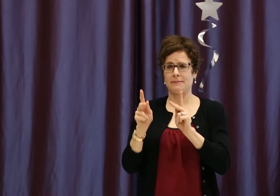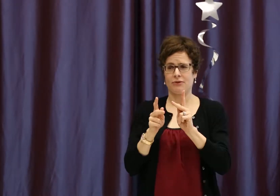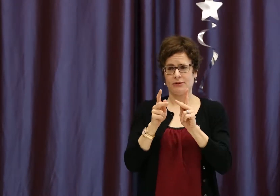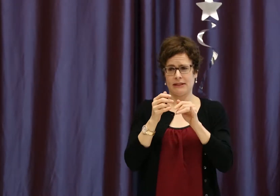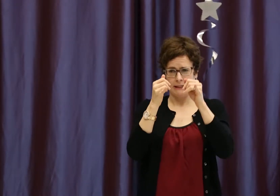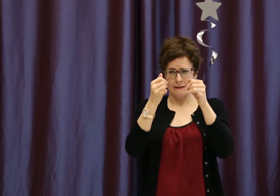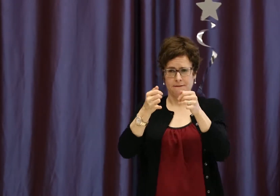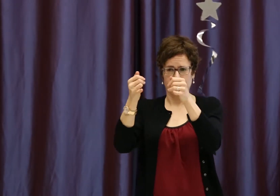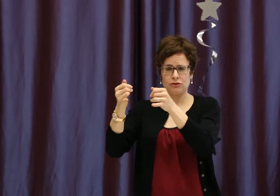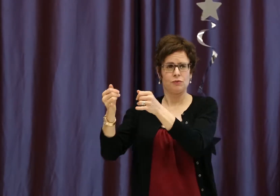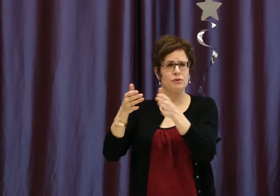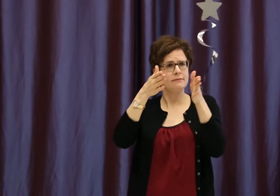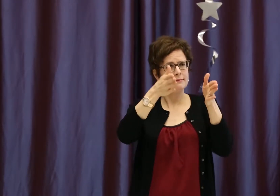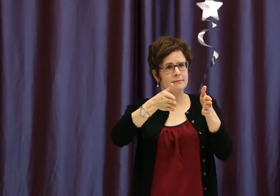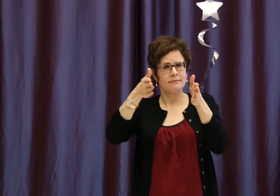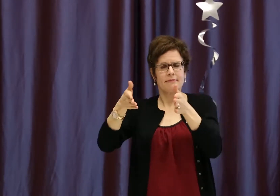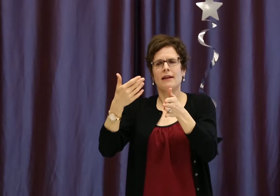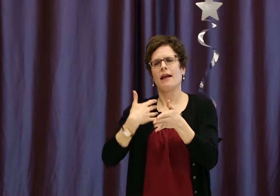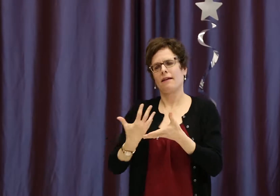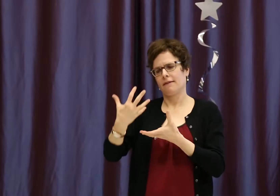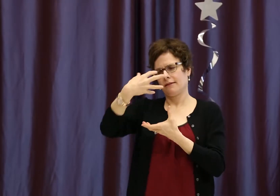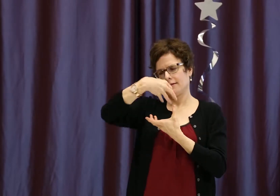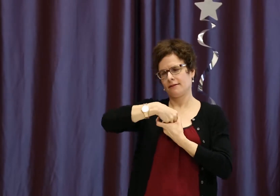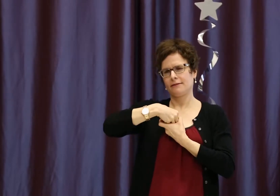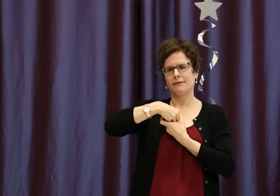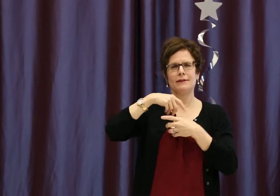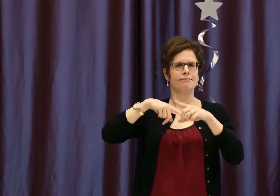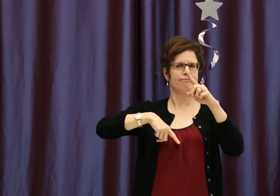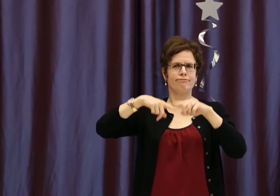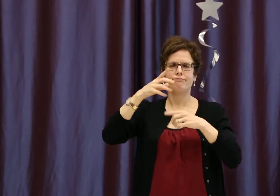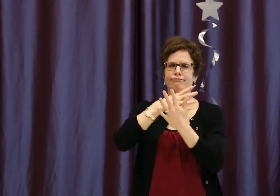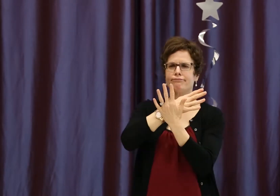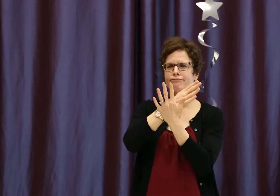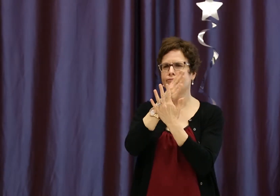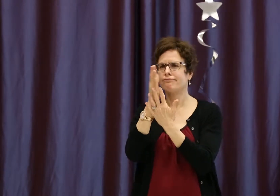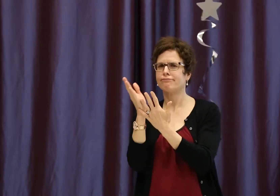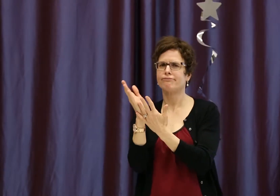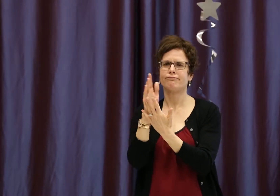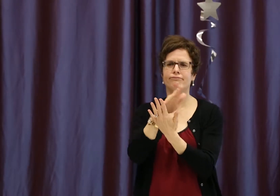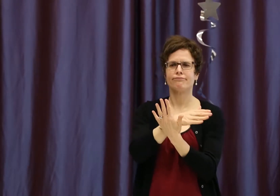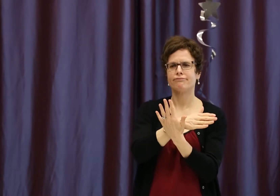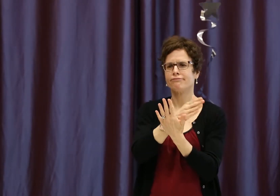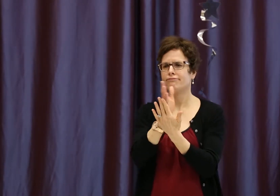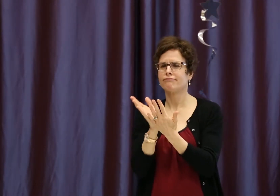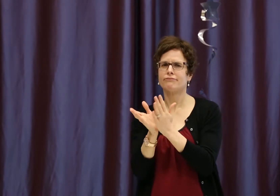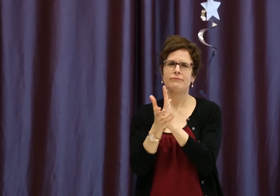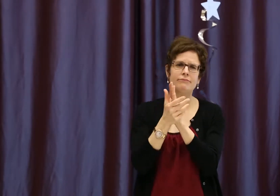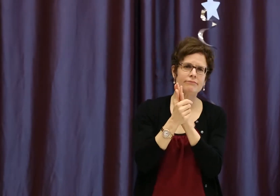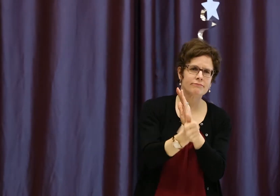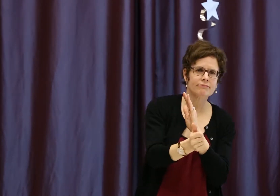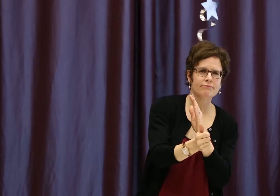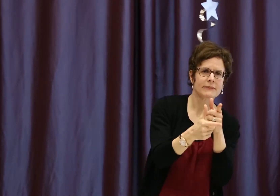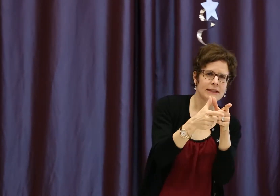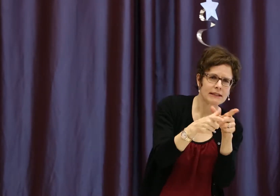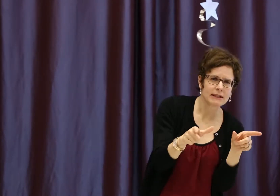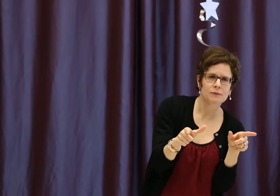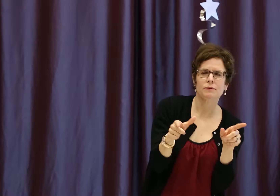Plurilingualism, on the other hand, looks at bilingualism at the individual level. There are ranges of